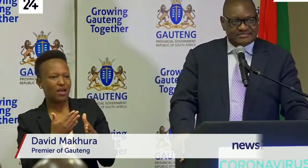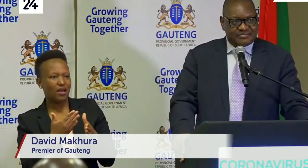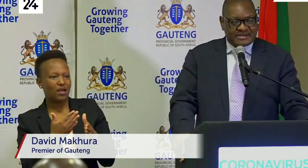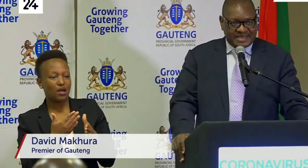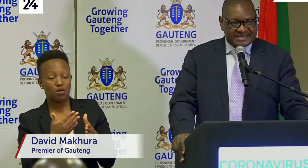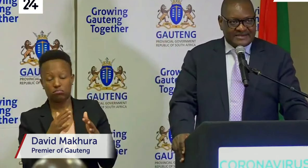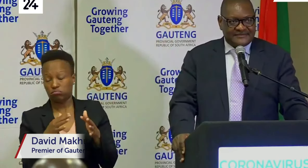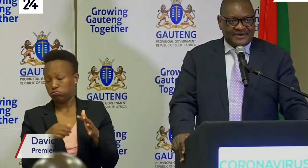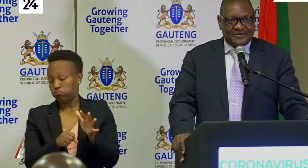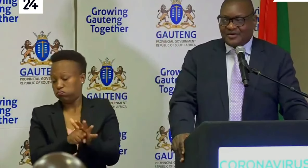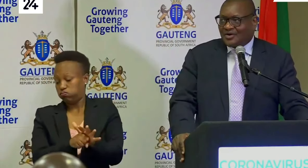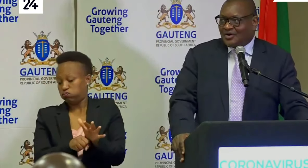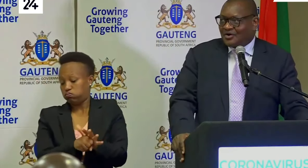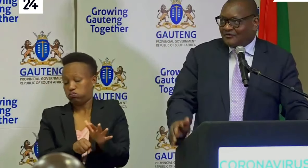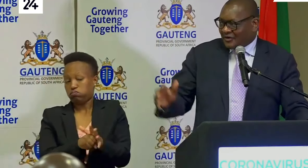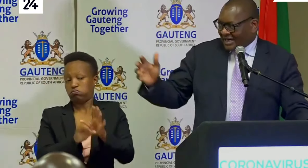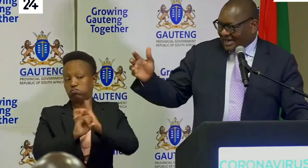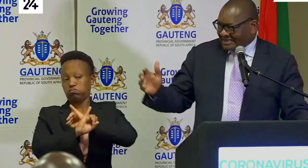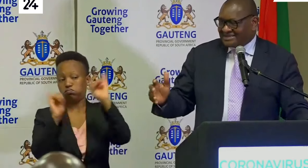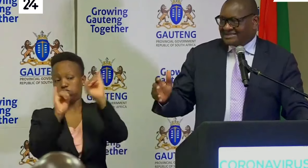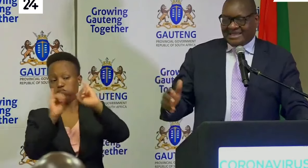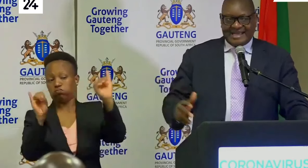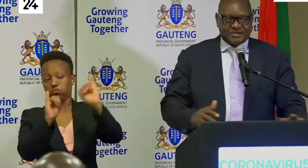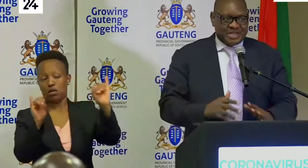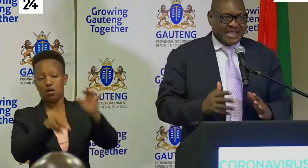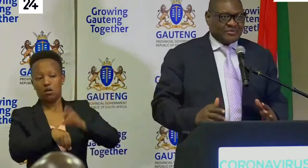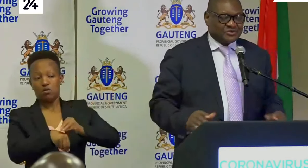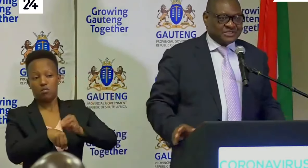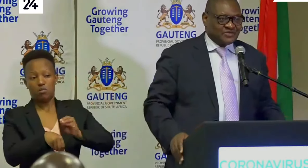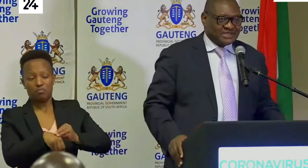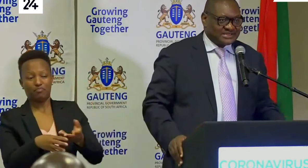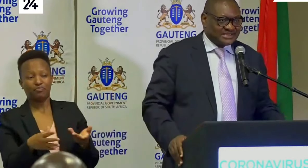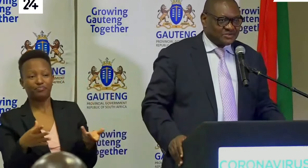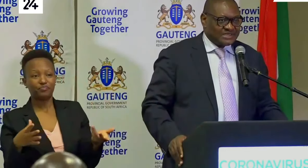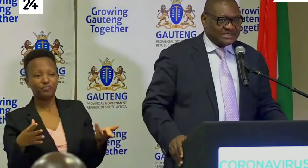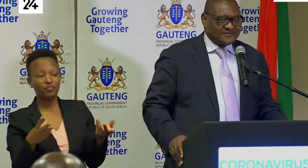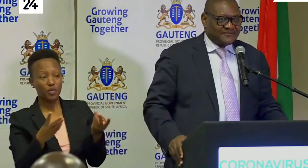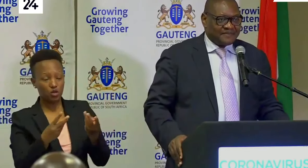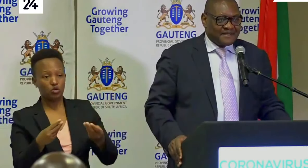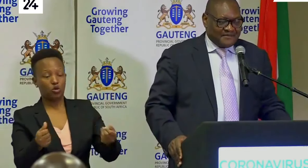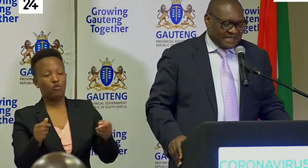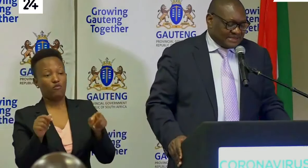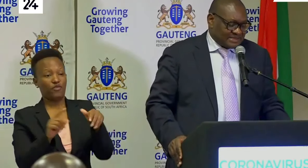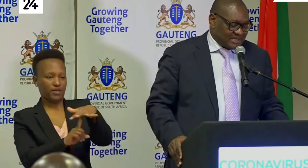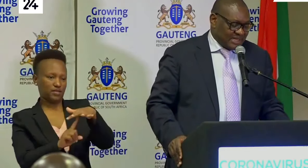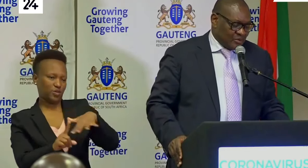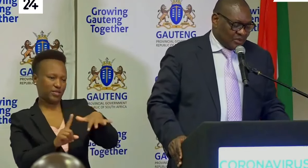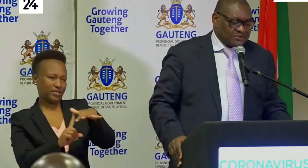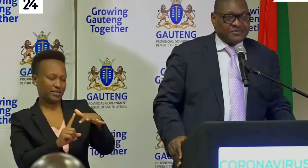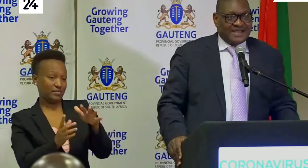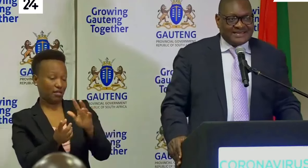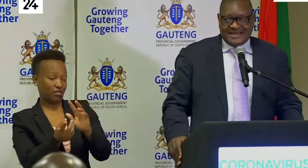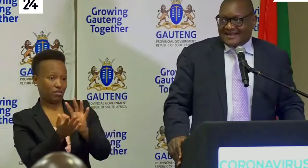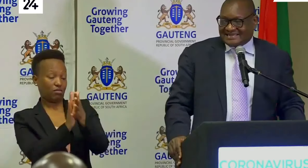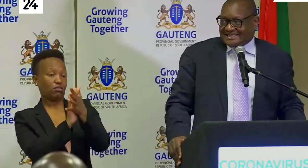are creating big pressure for us to be able to deal with this situation but there will